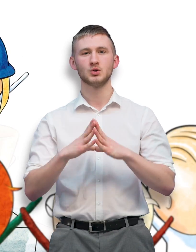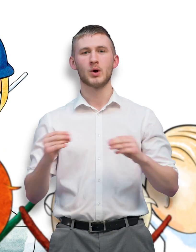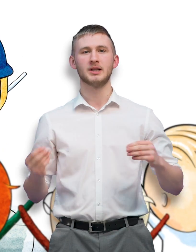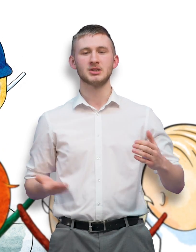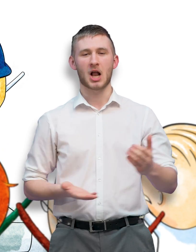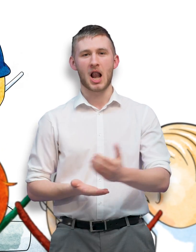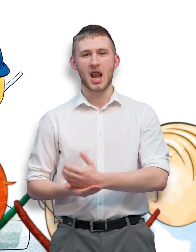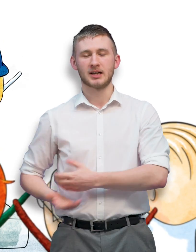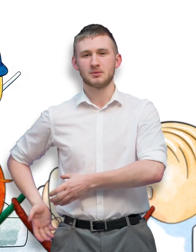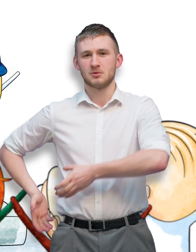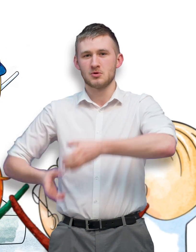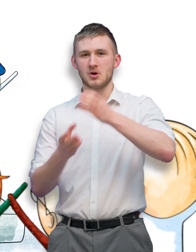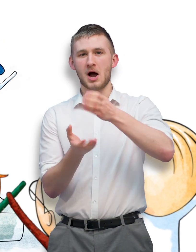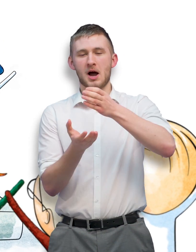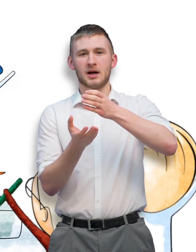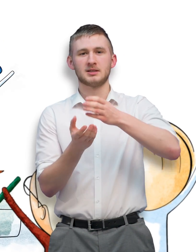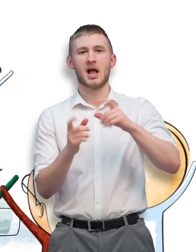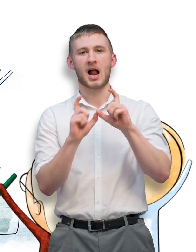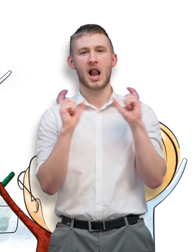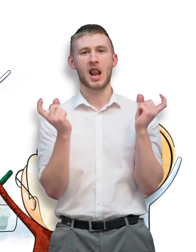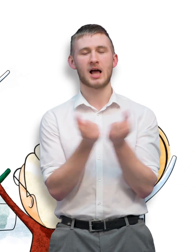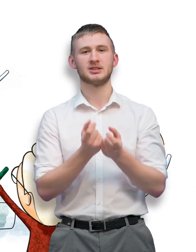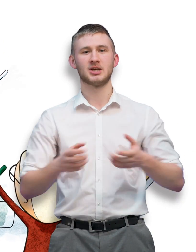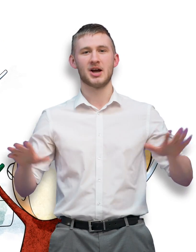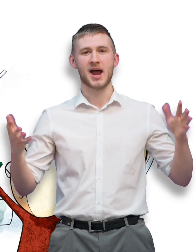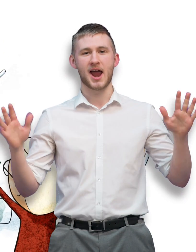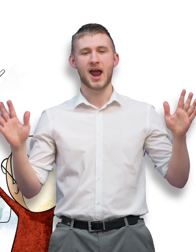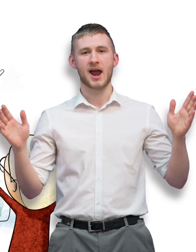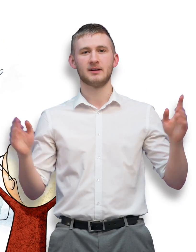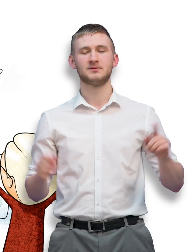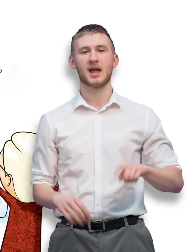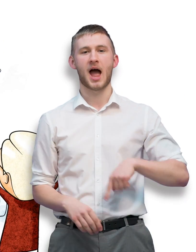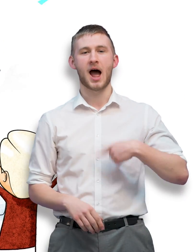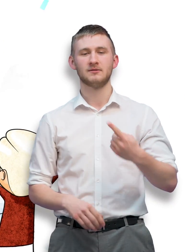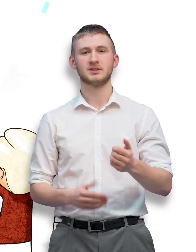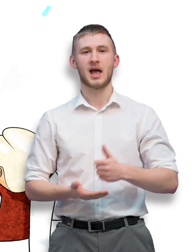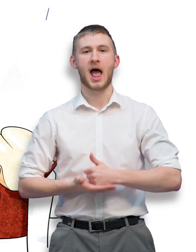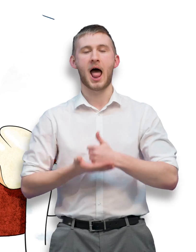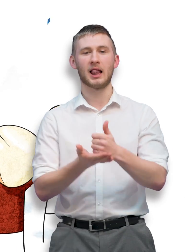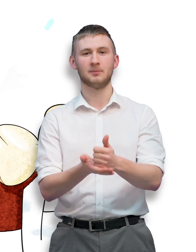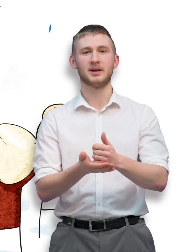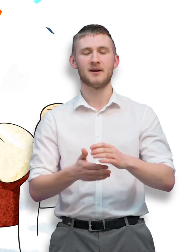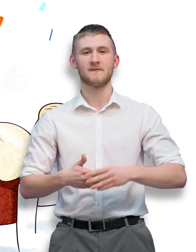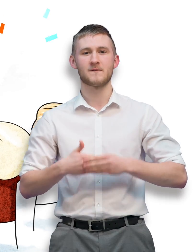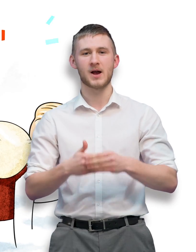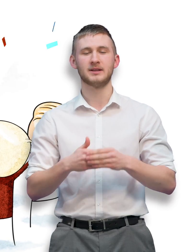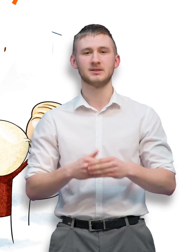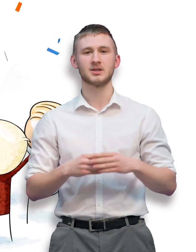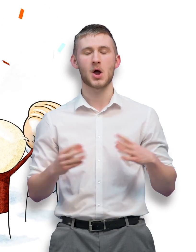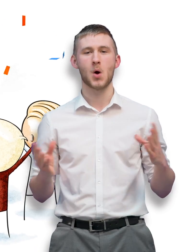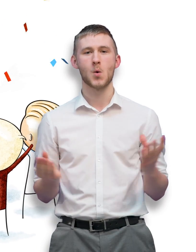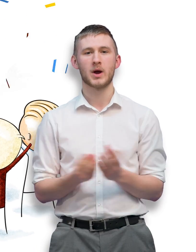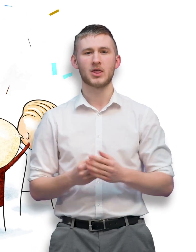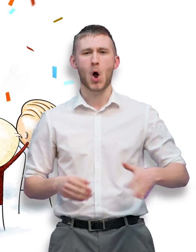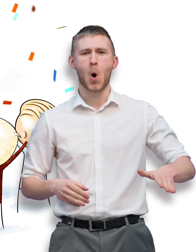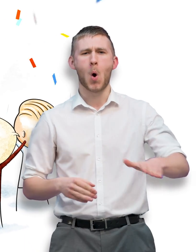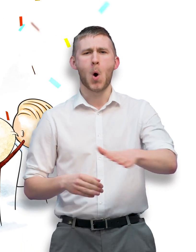Harry and Amy collected their prize And all of their class gave a cheer After helping their friends with all of their jobs